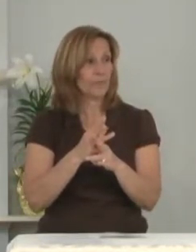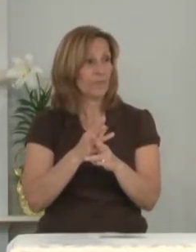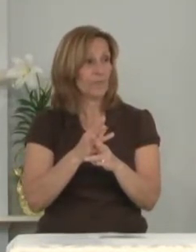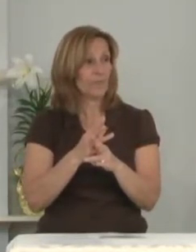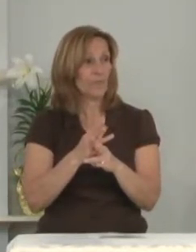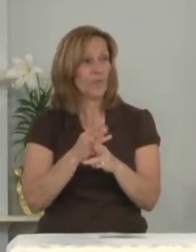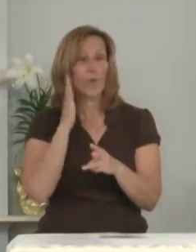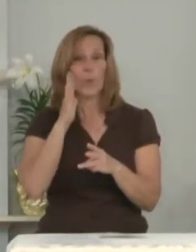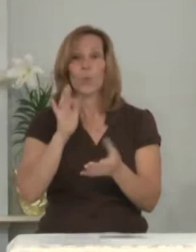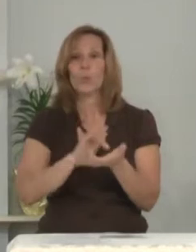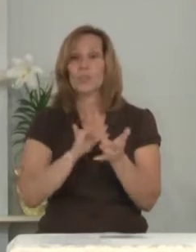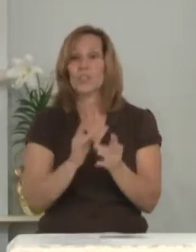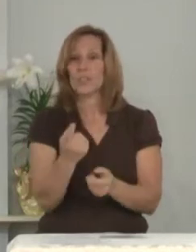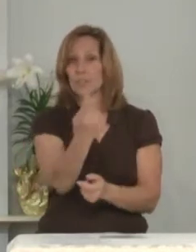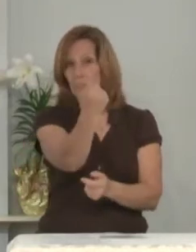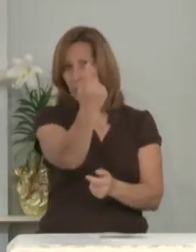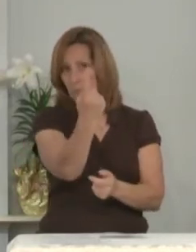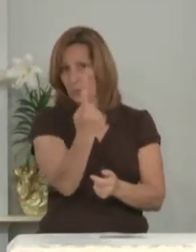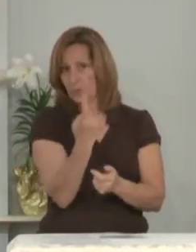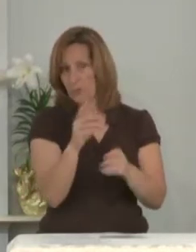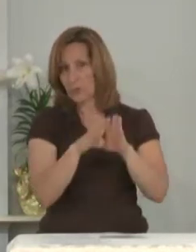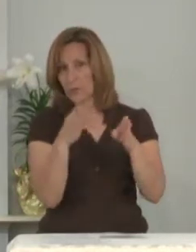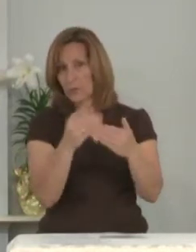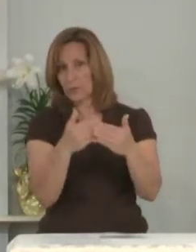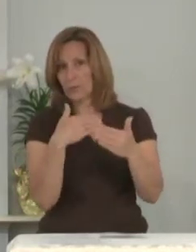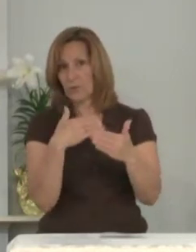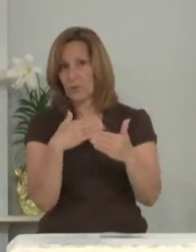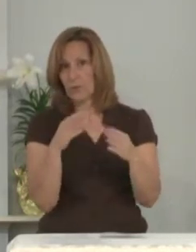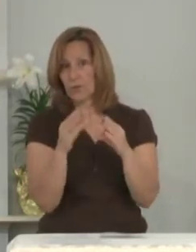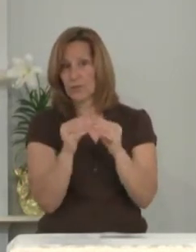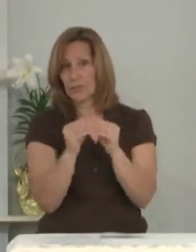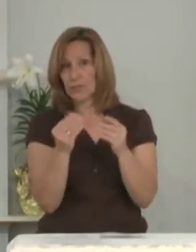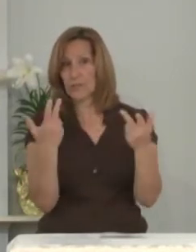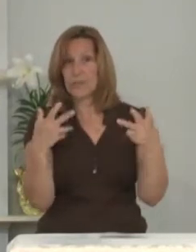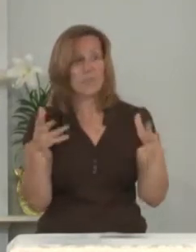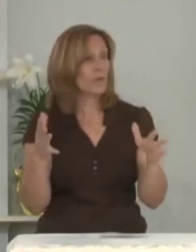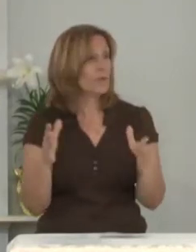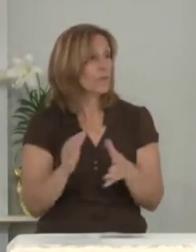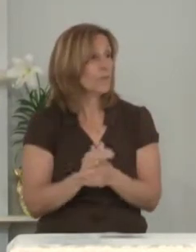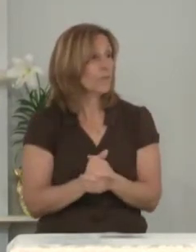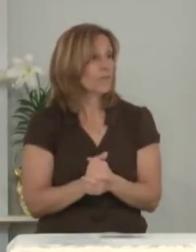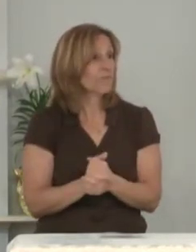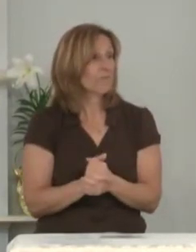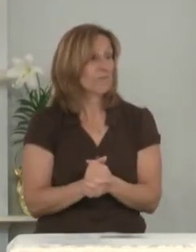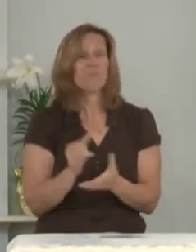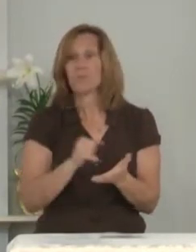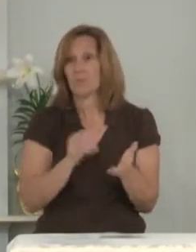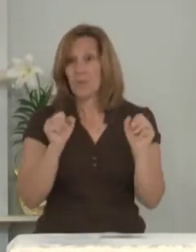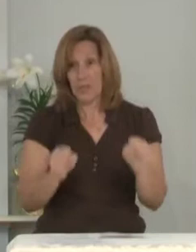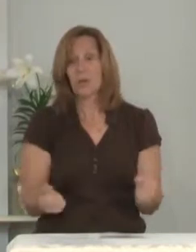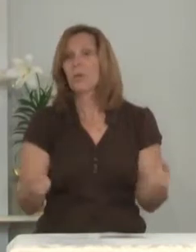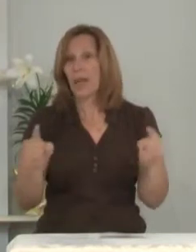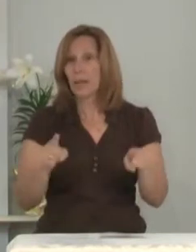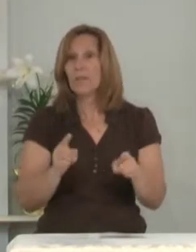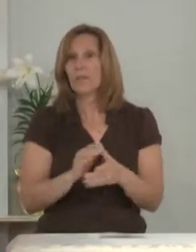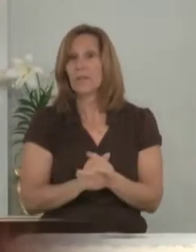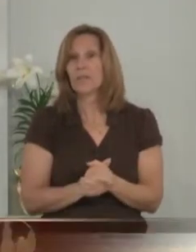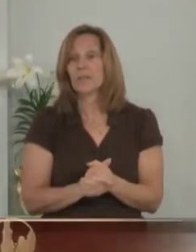will he come walking through those doors before this service is over? It could happen.